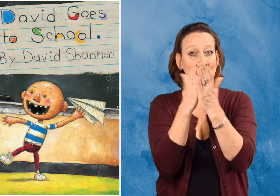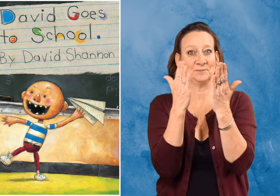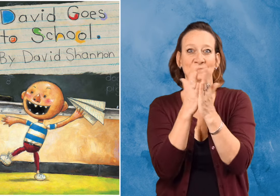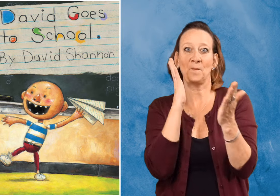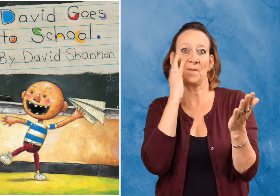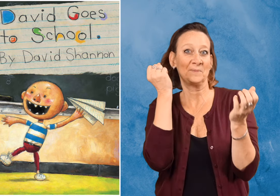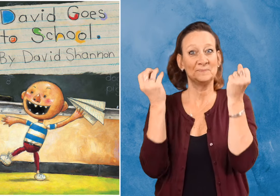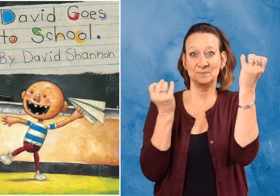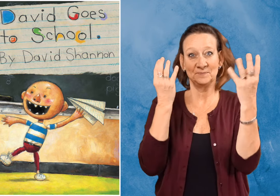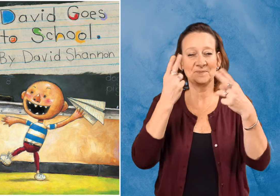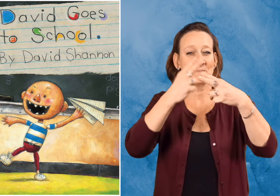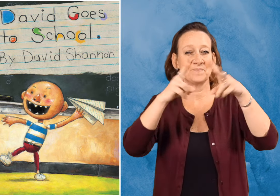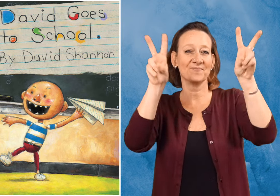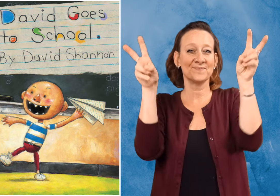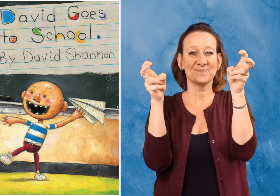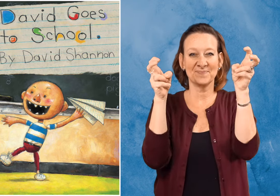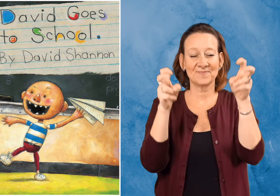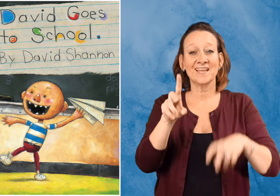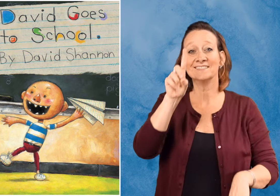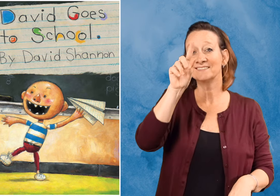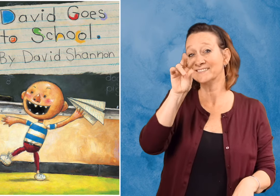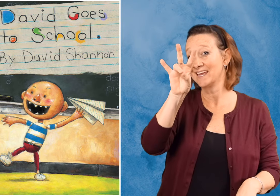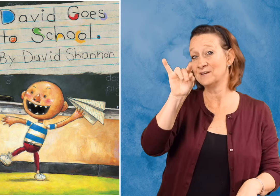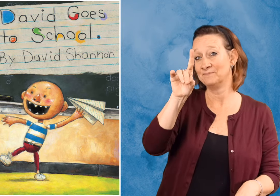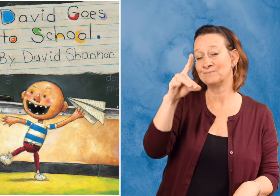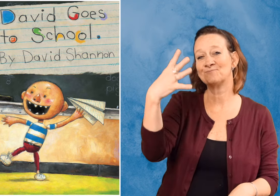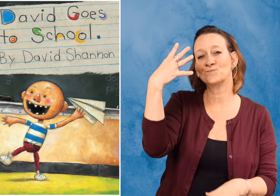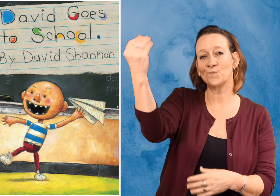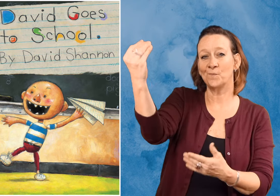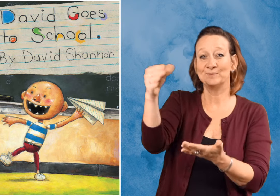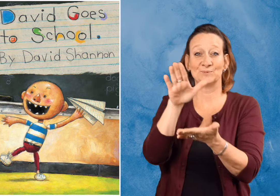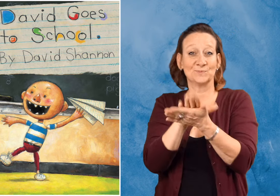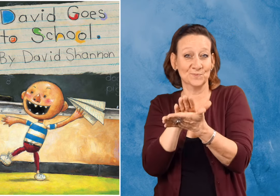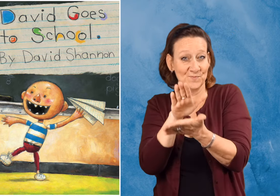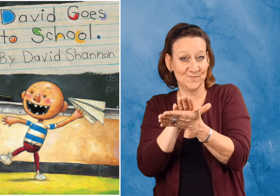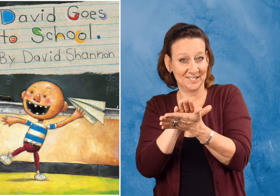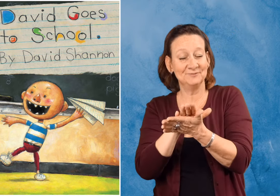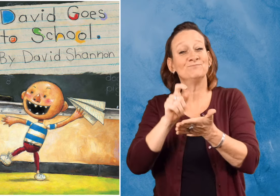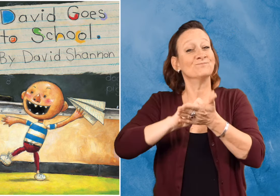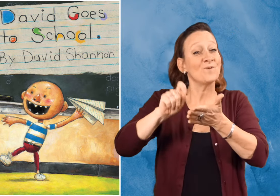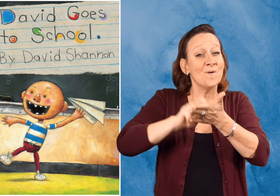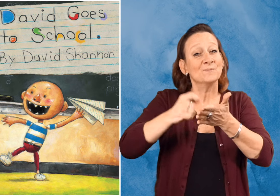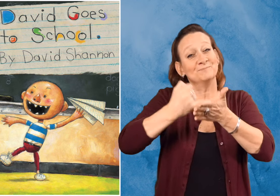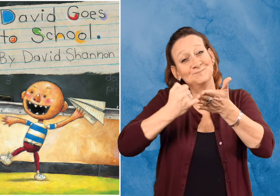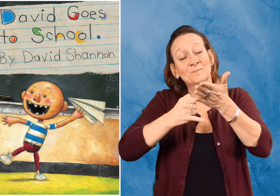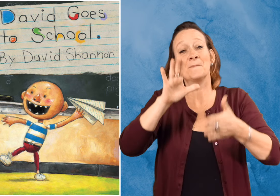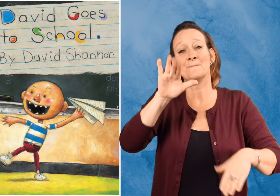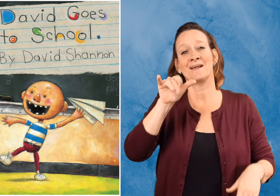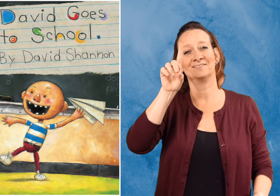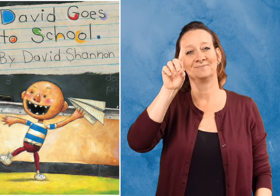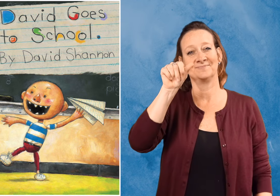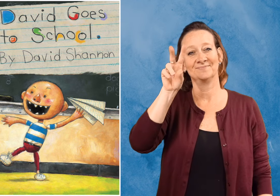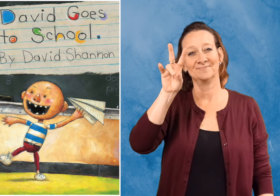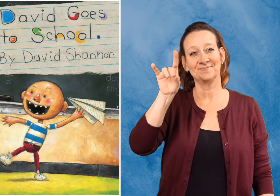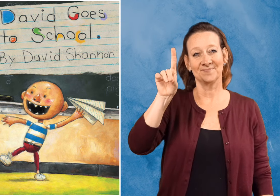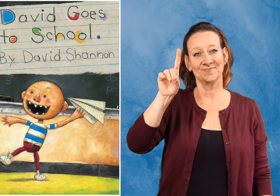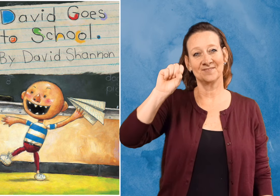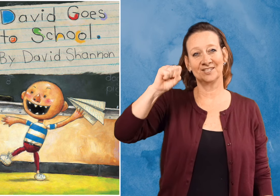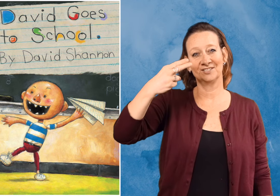The book we'll be signing today is entitled David Goes to School, written and illustrated by David